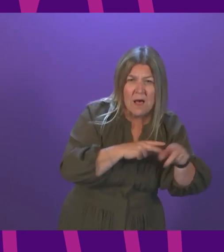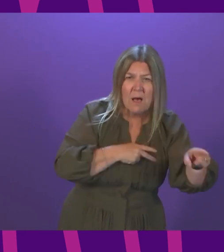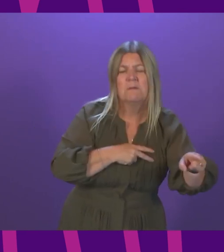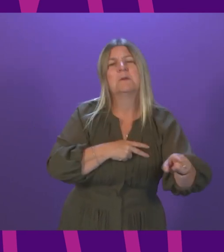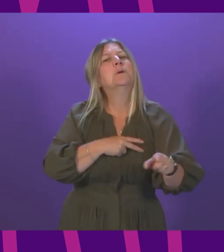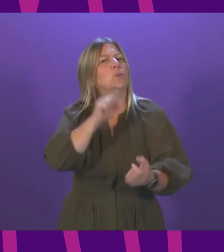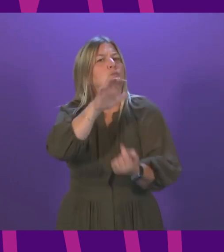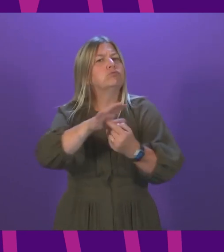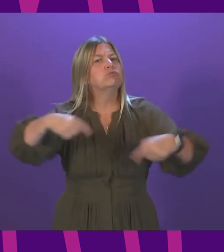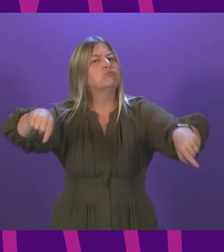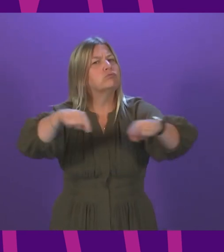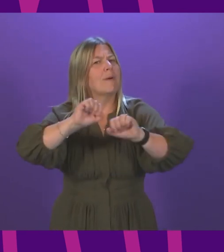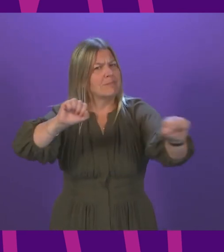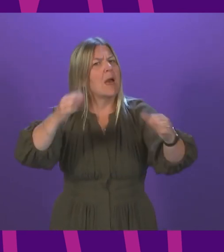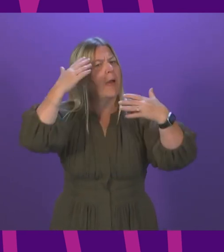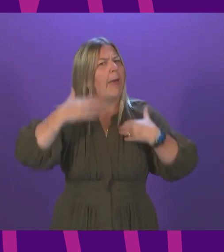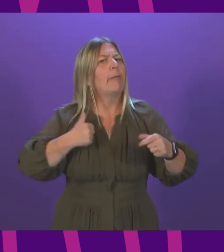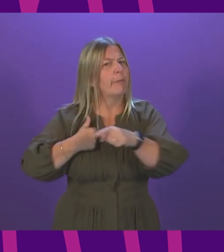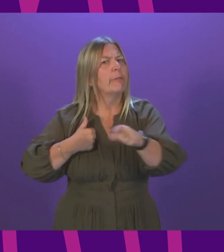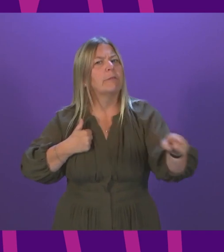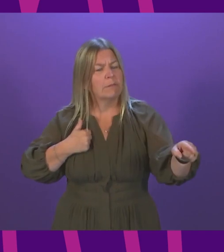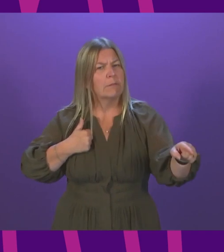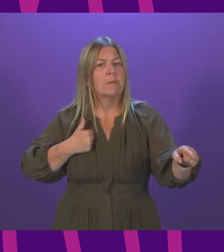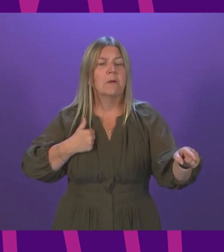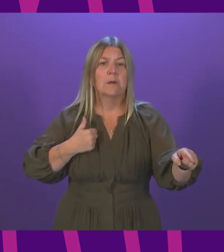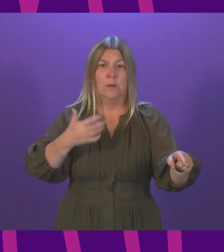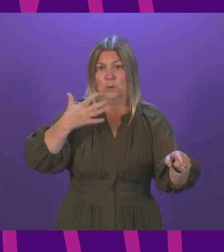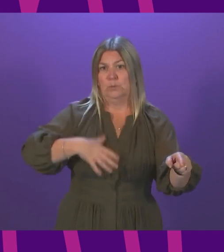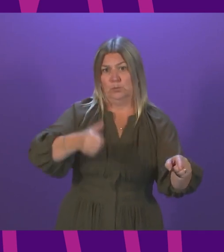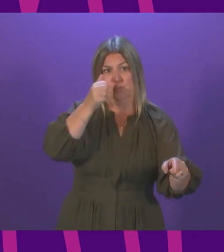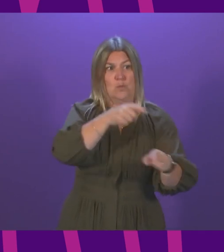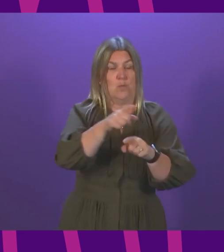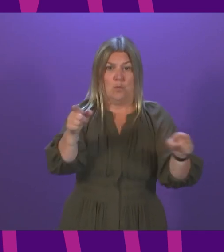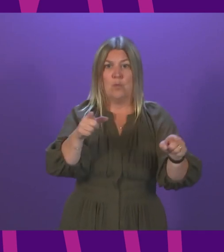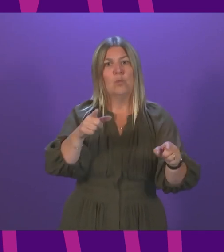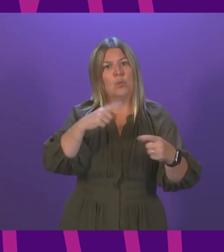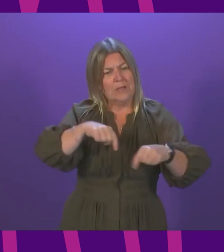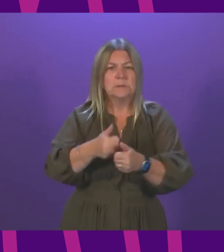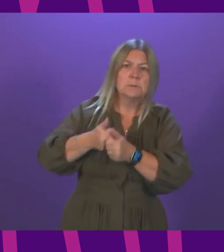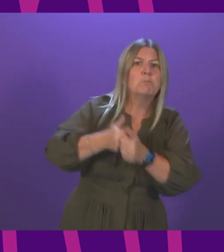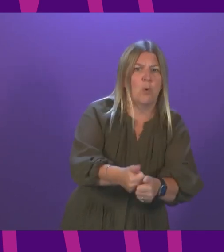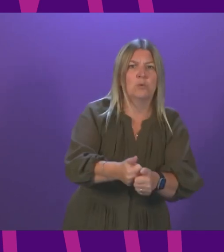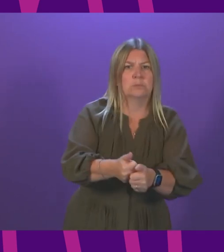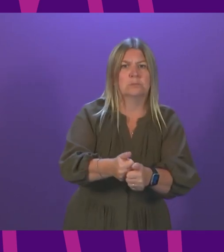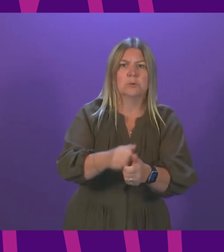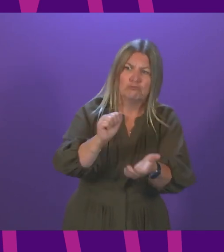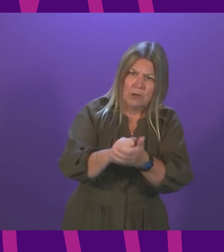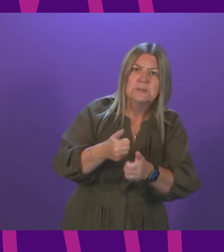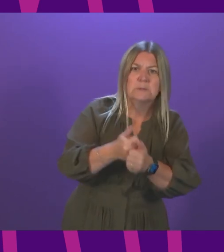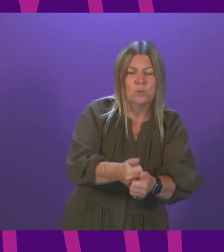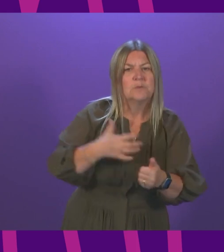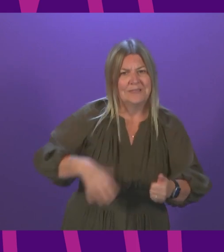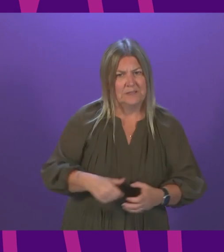paramount importance. Throughout this period, our staff need to know that we are doing everything we possibly can to provide them with the support that they need.